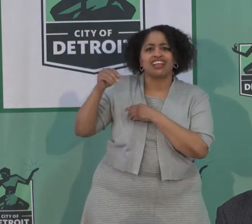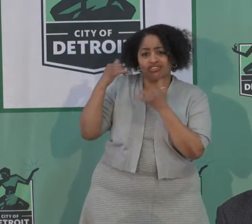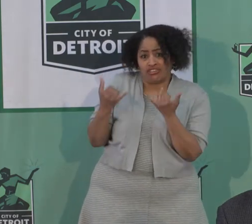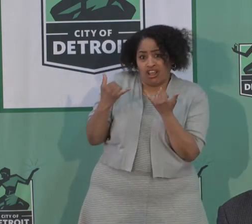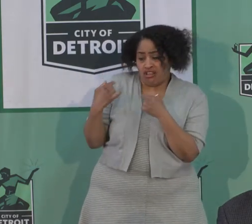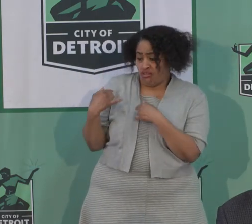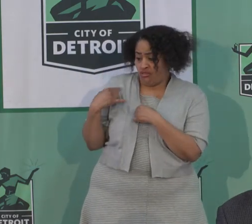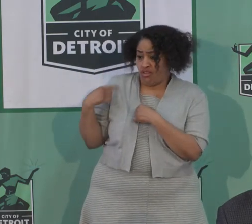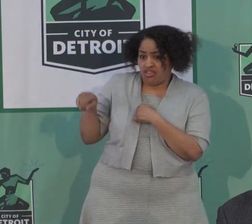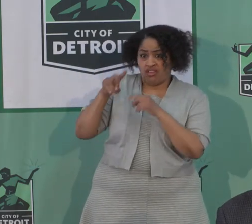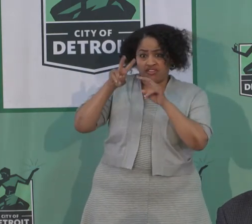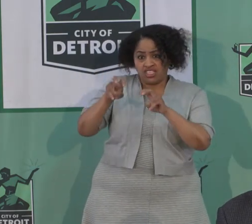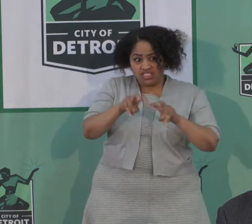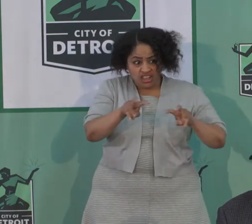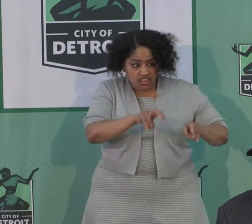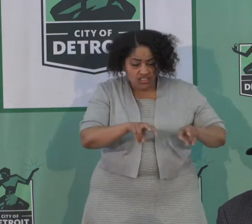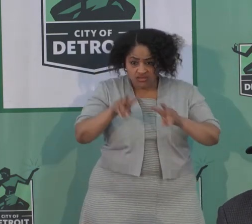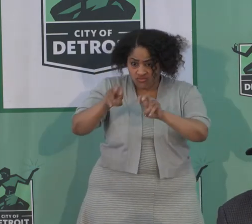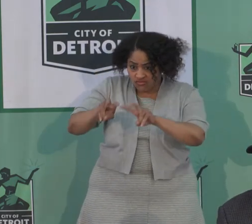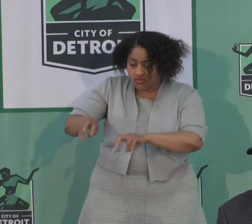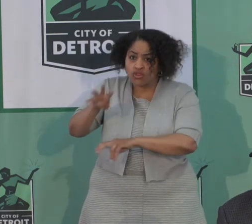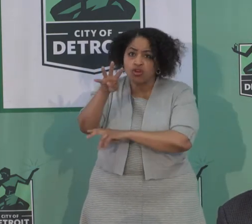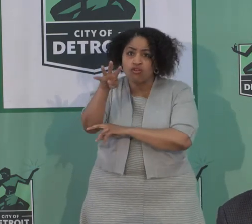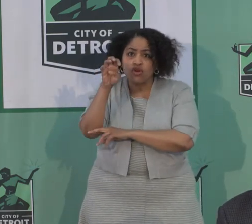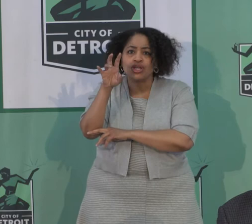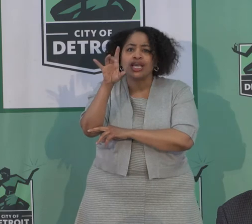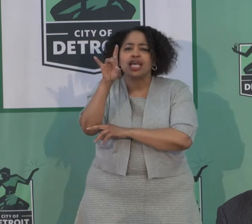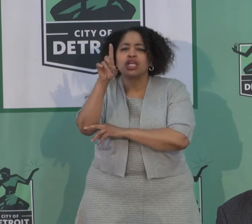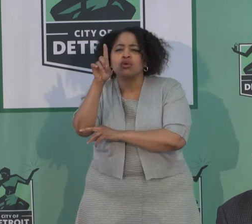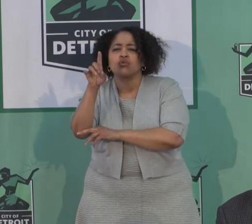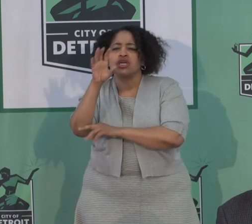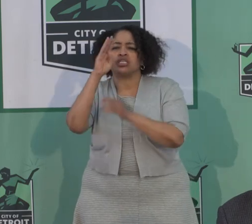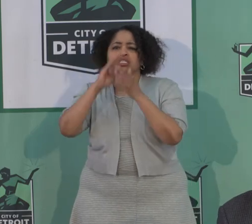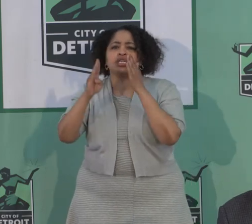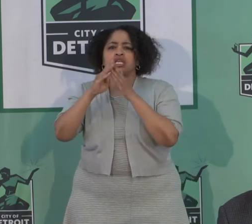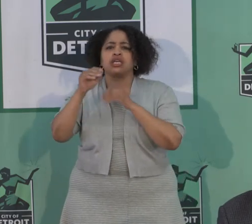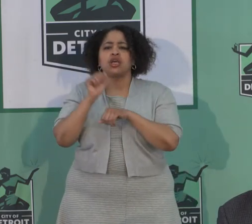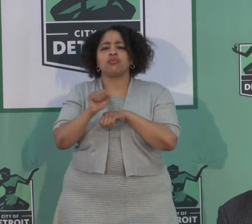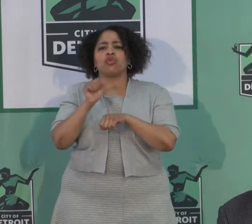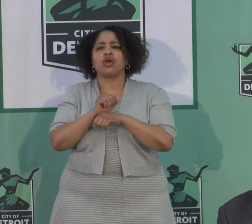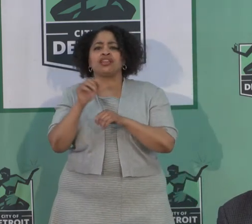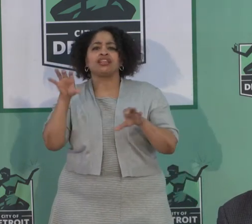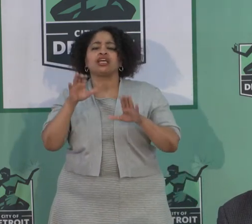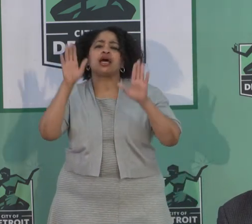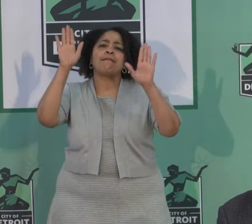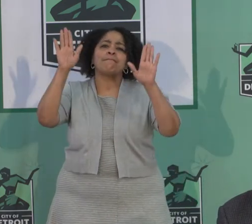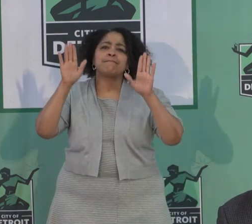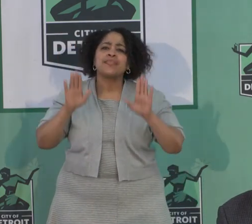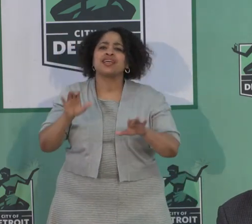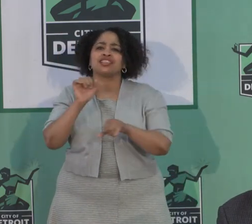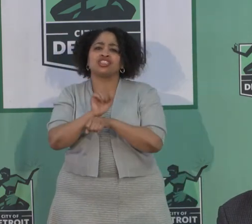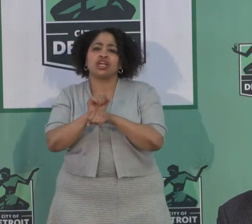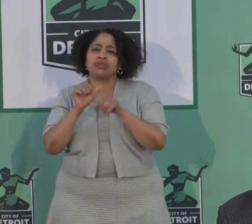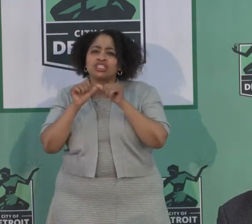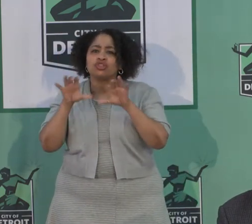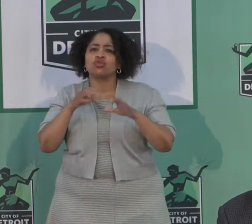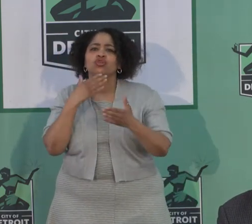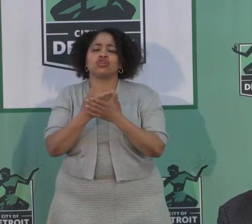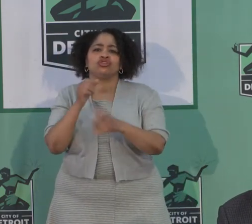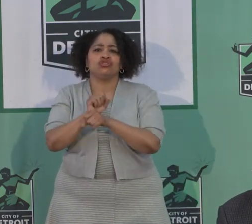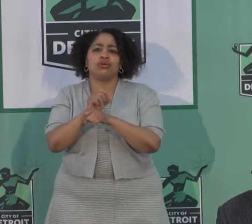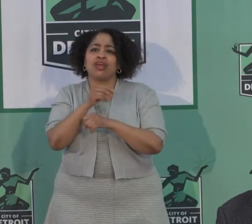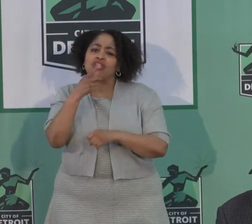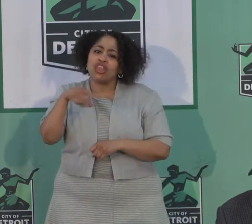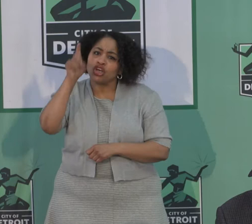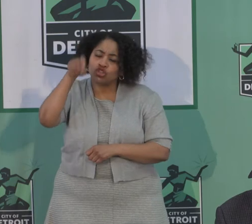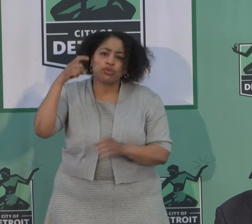have assessed over 481 city employees. They've done an amazing job. They continue to do a job, and they should be